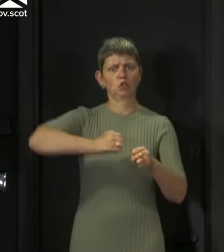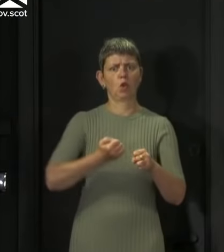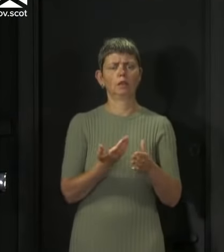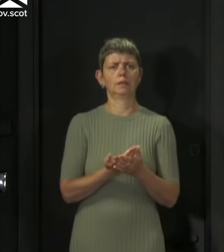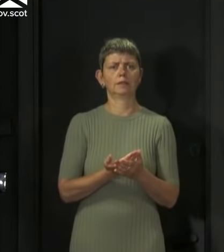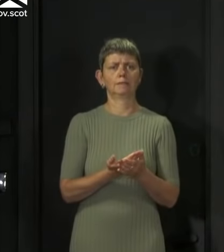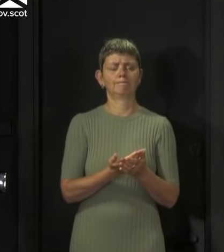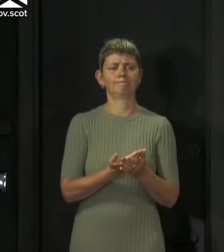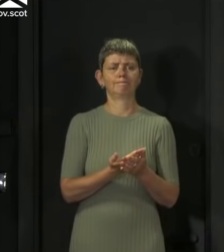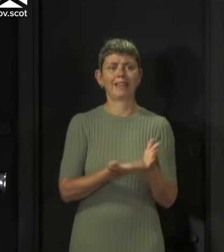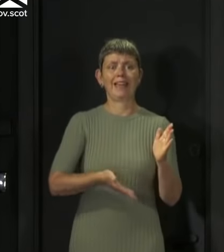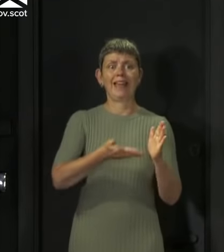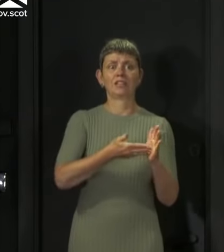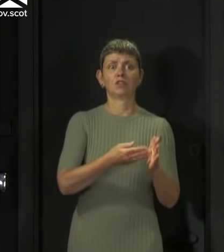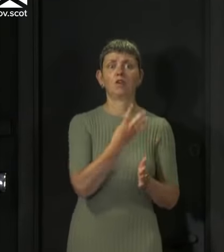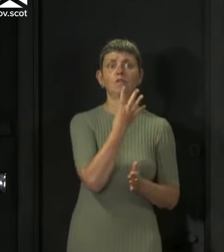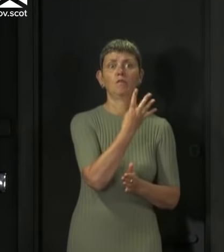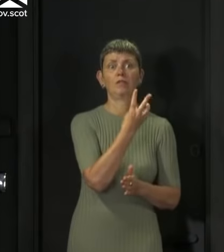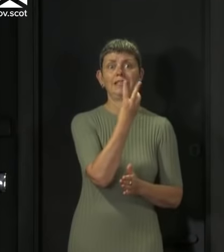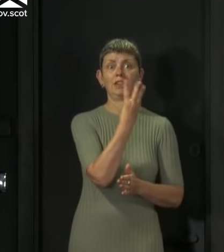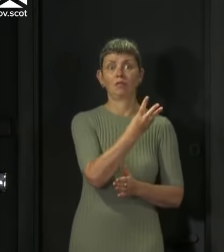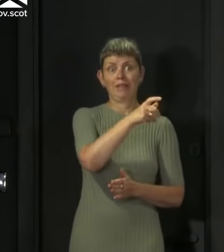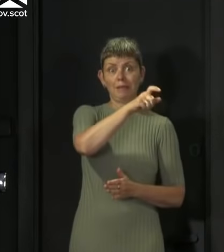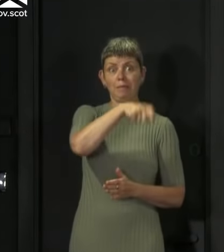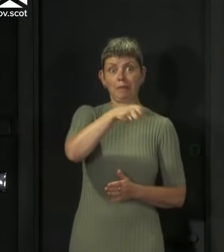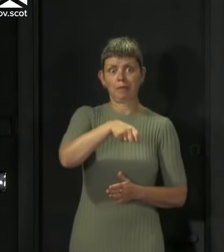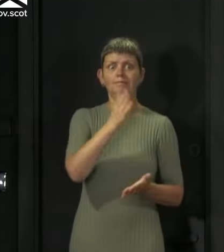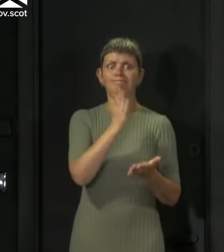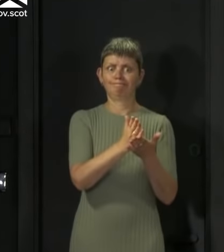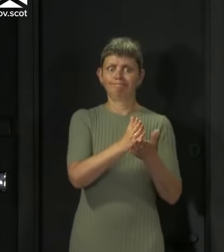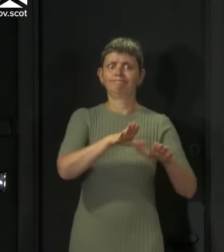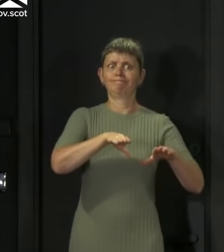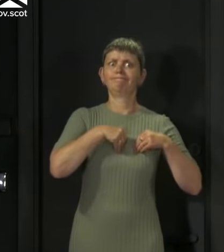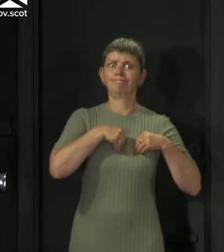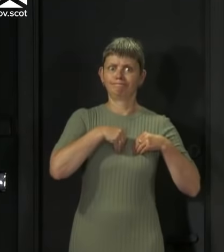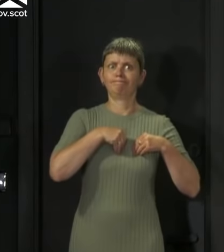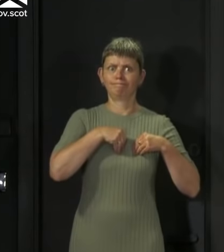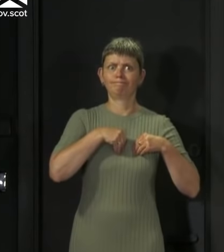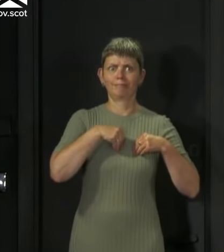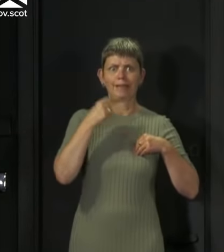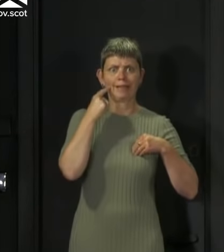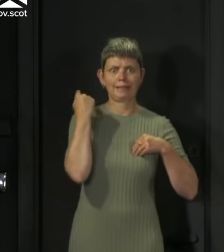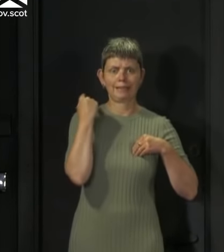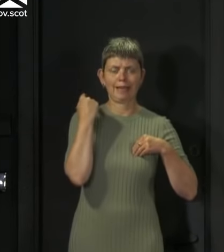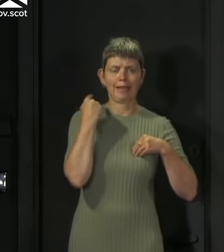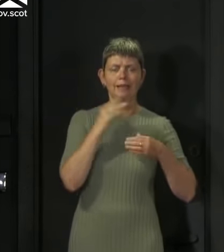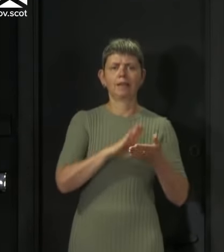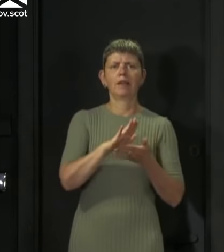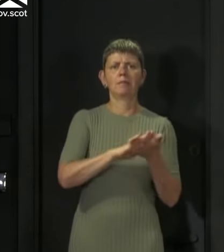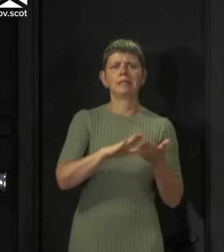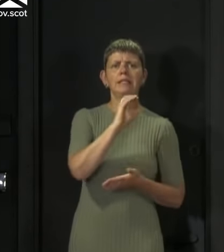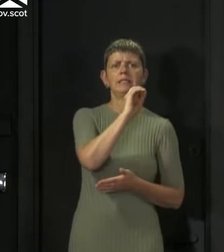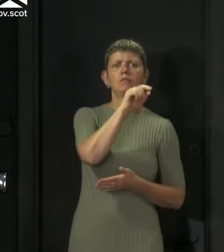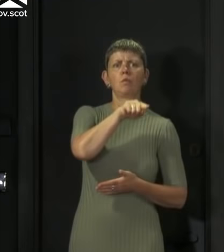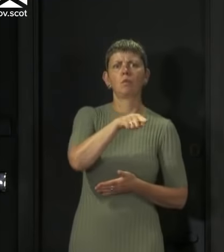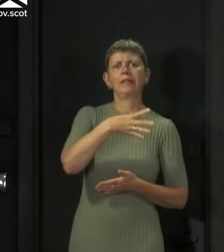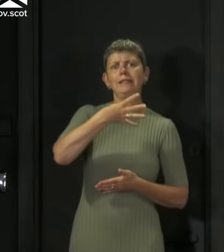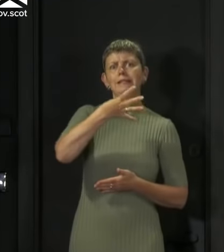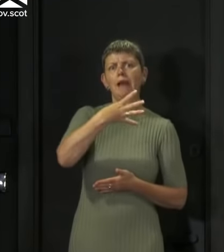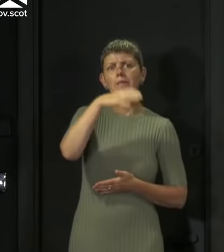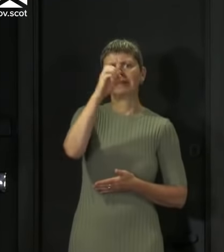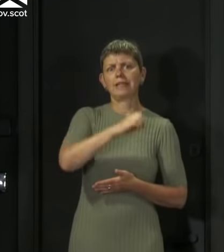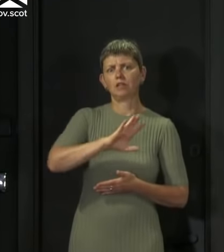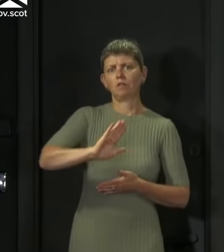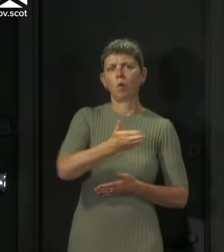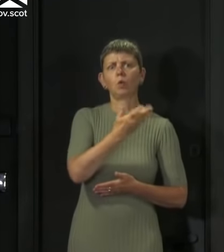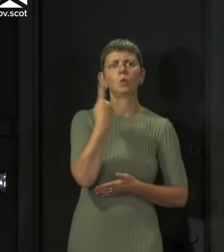that an additional 43 positive cases were confirmed yesterday. That represents 0.9% of people who were newly tested